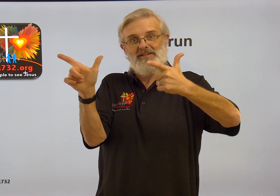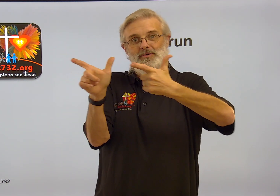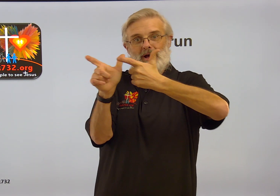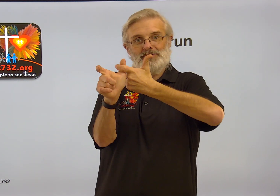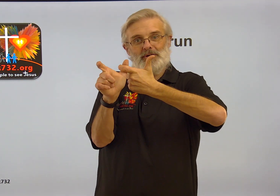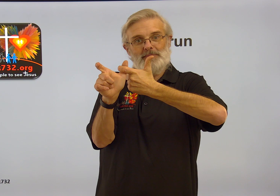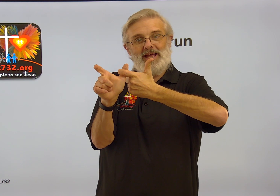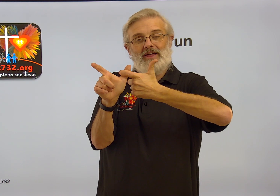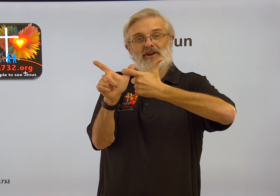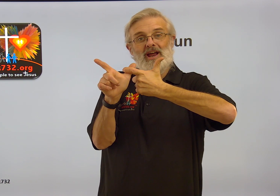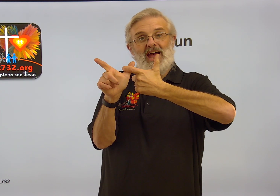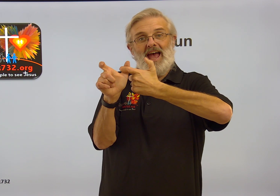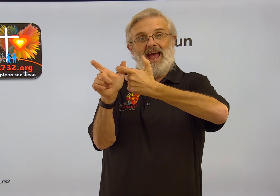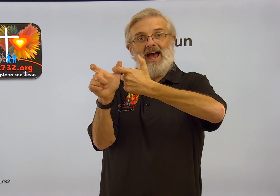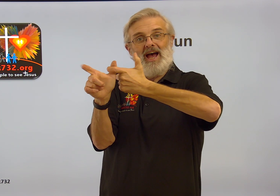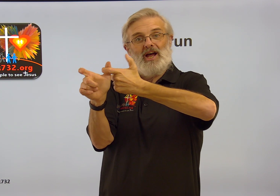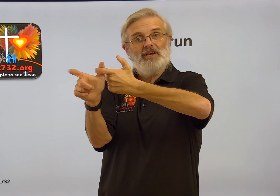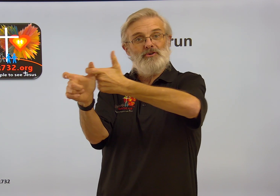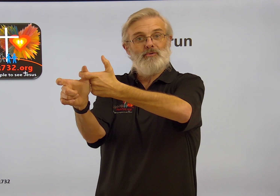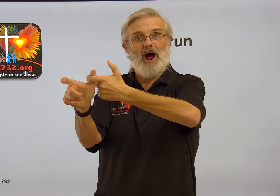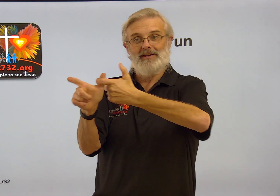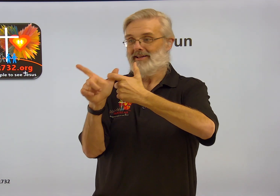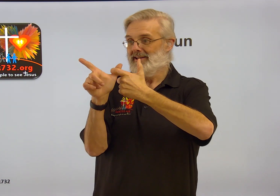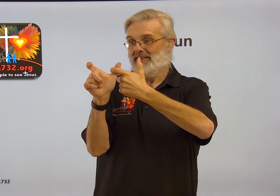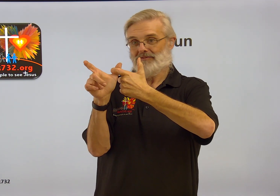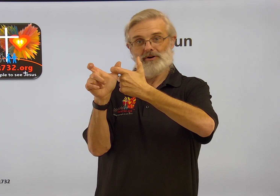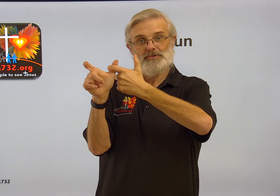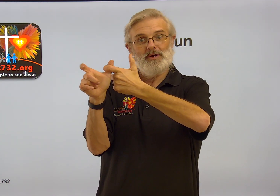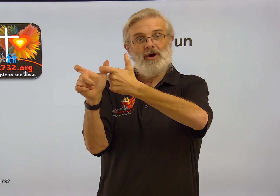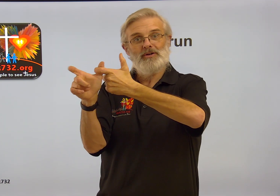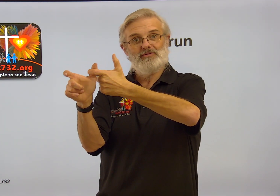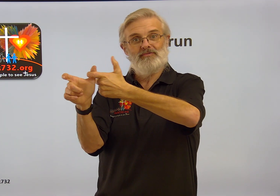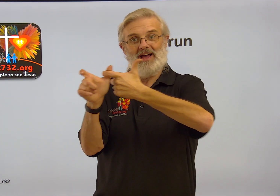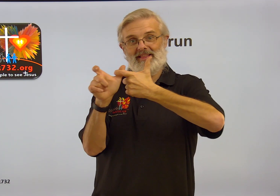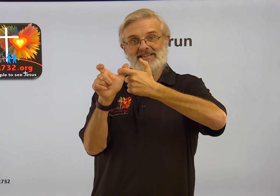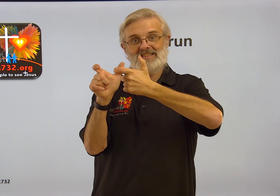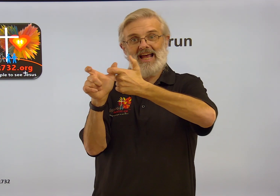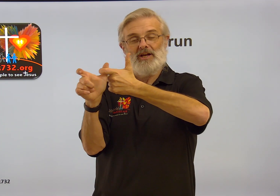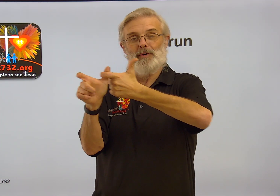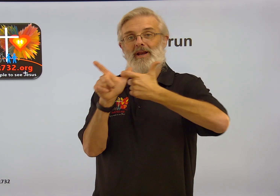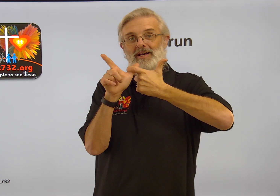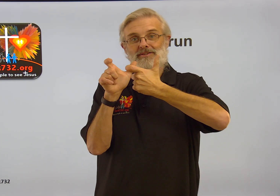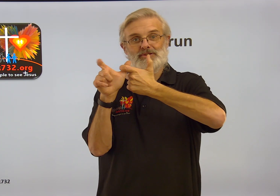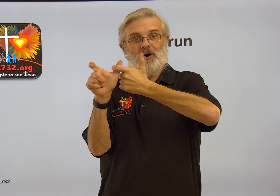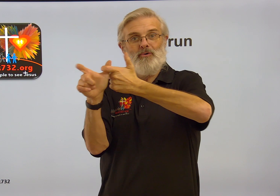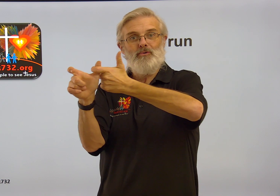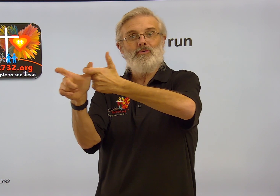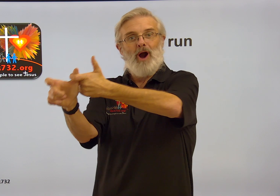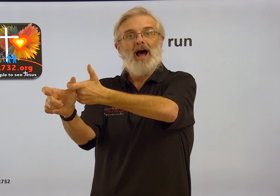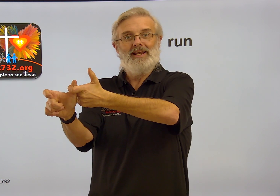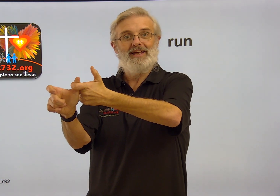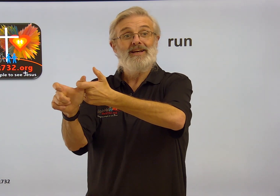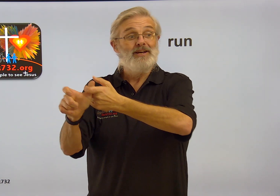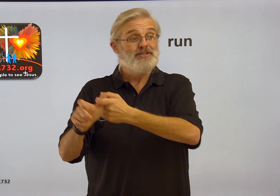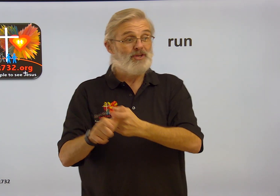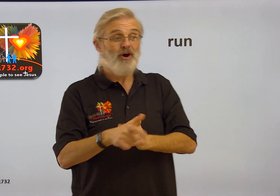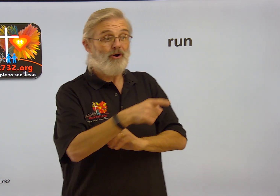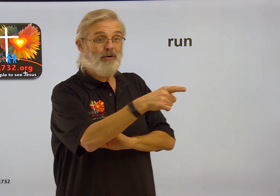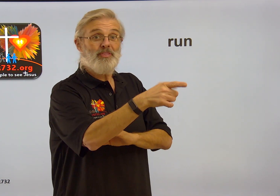two L's, hook them together, and you run. The first one goes, and then the second one. So run. So the